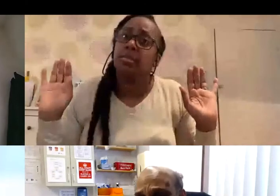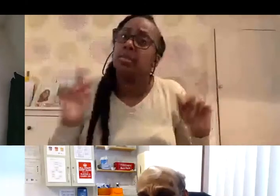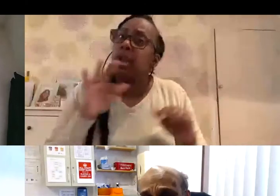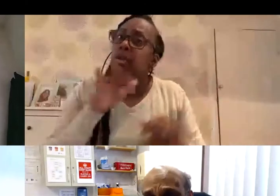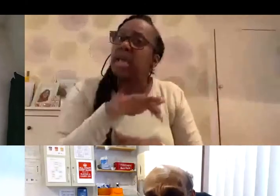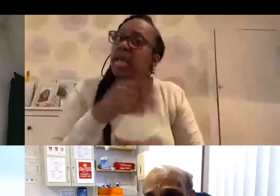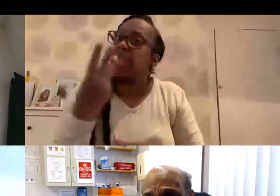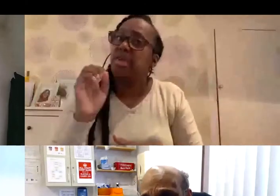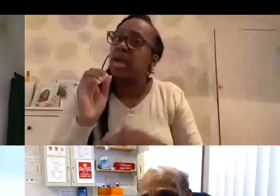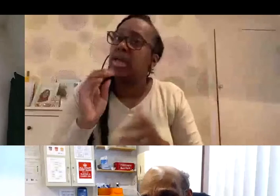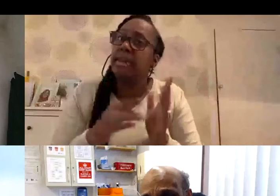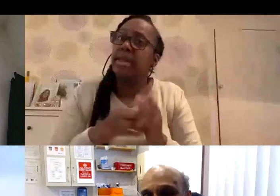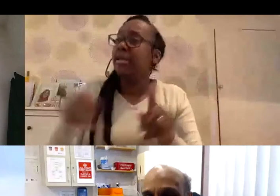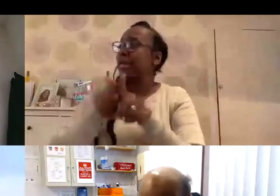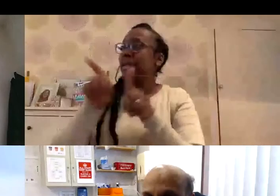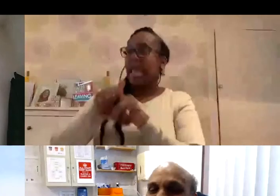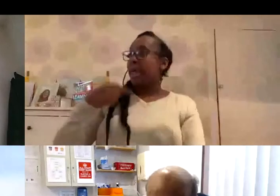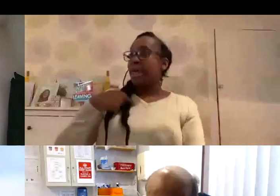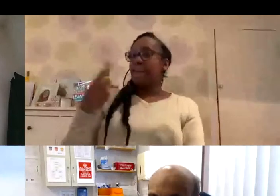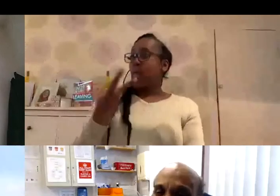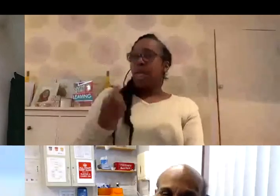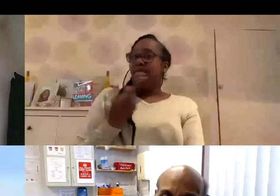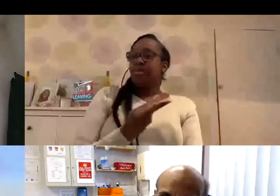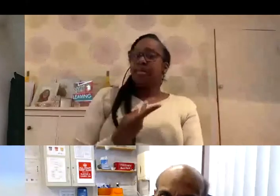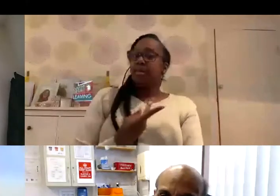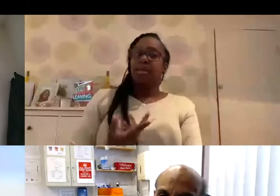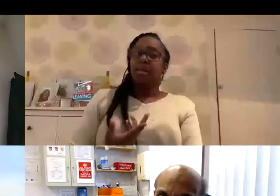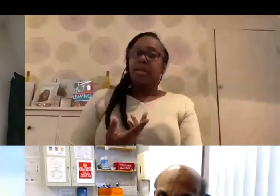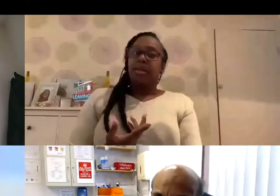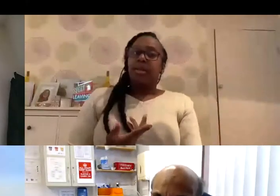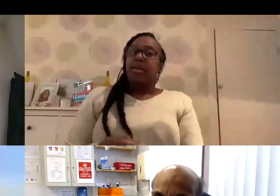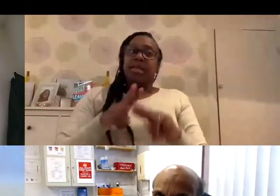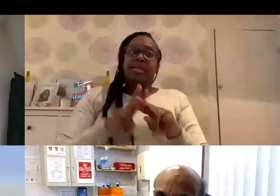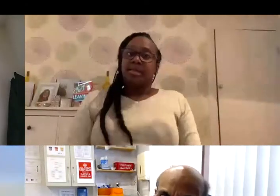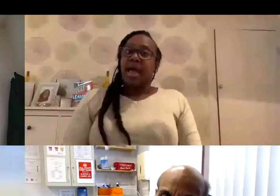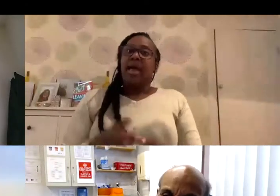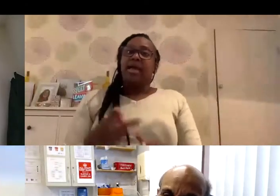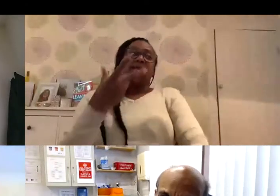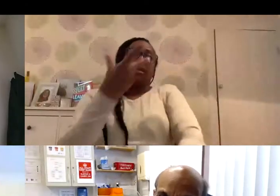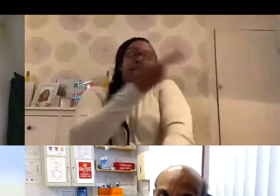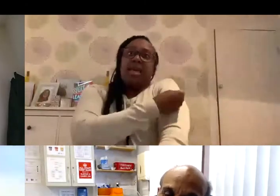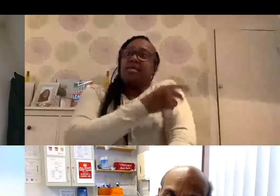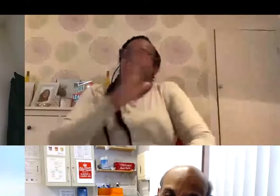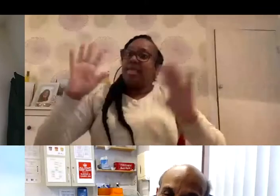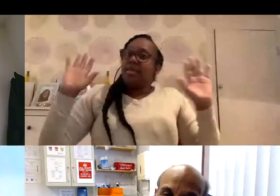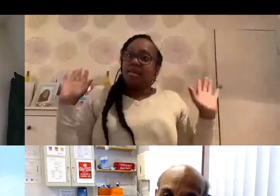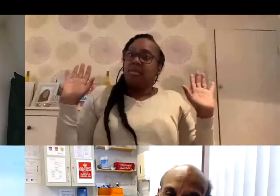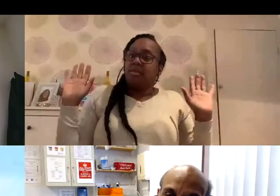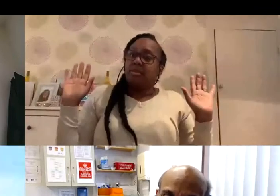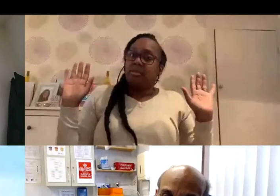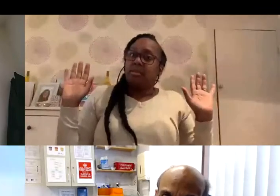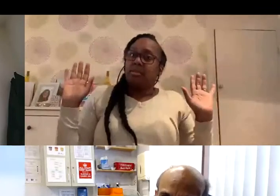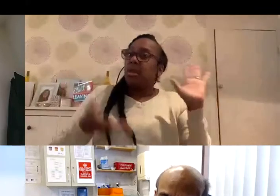minutes. He was. I was there when Vasa had his jab and he sat, he took it in. It was over before he knew it. And yes, he